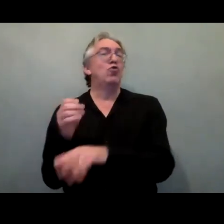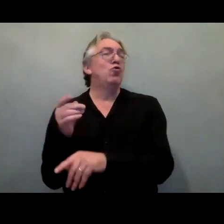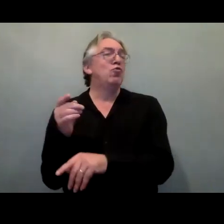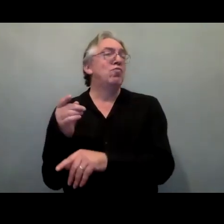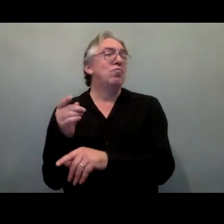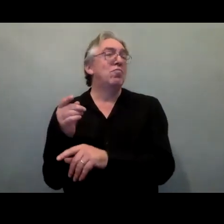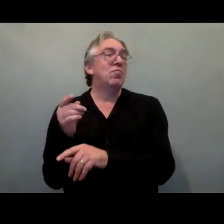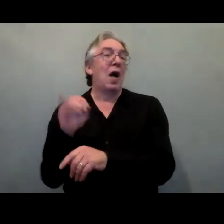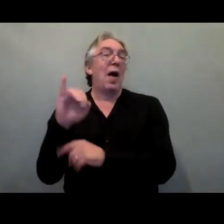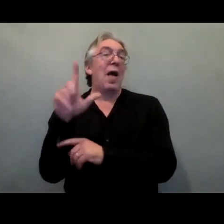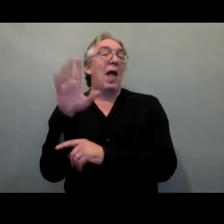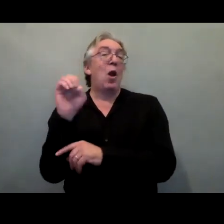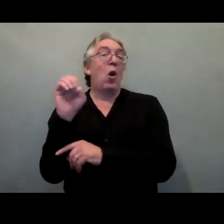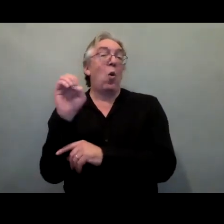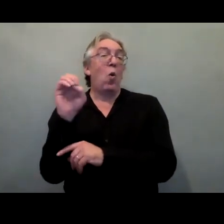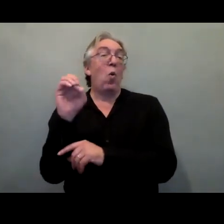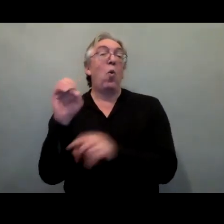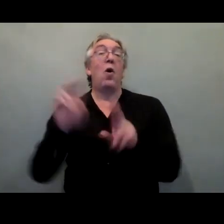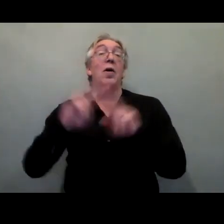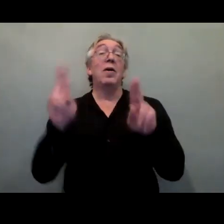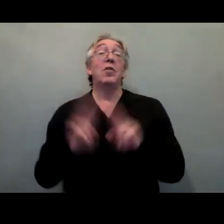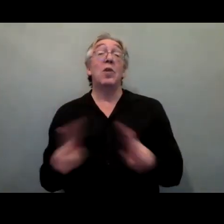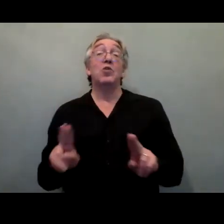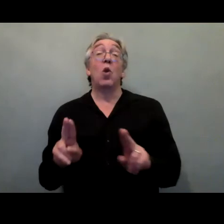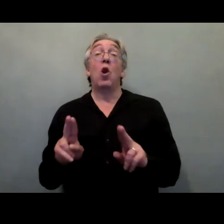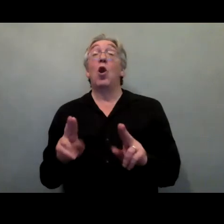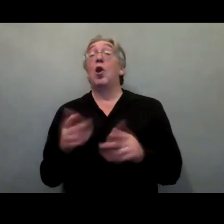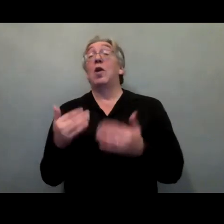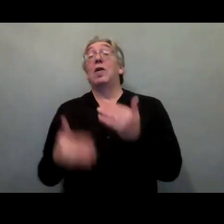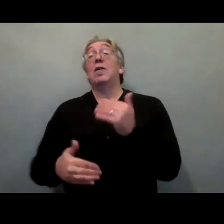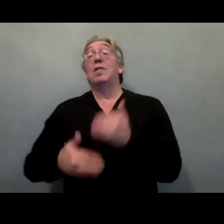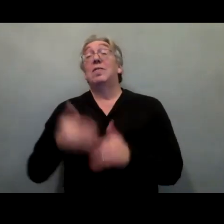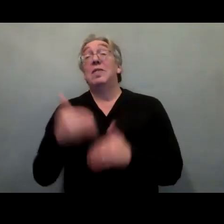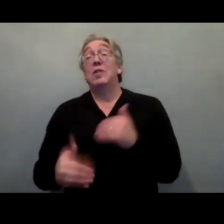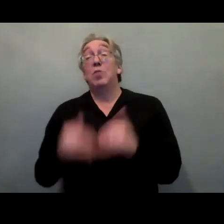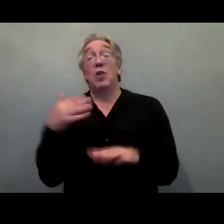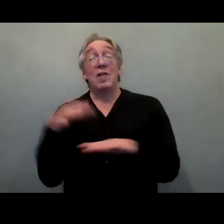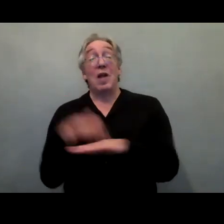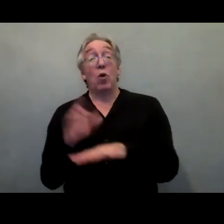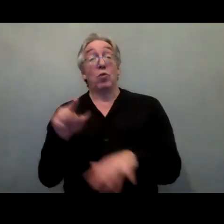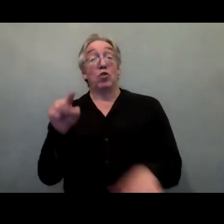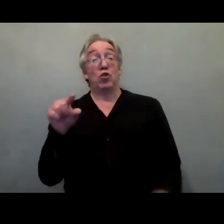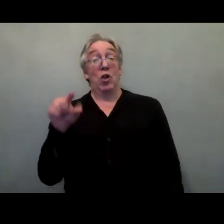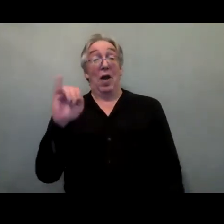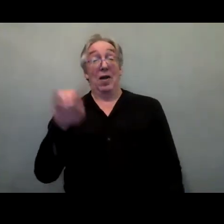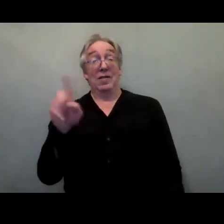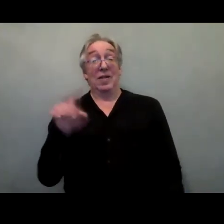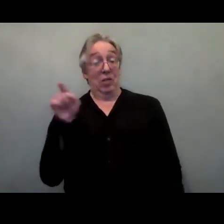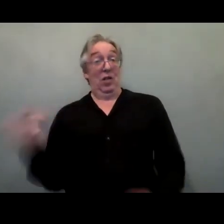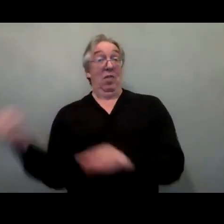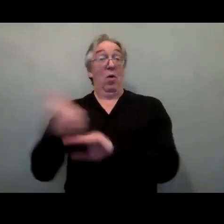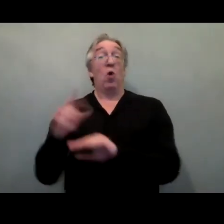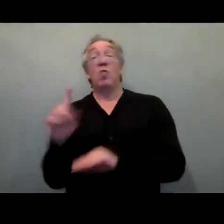the ILO's Global Disability Network, and also GIZ, and founded the world's first business disability network.